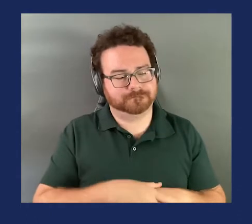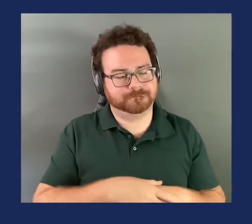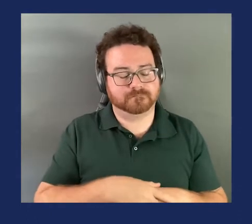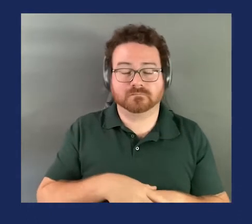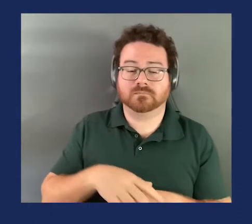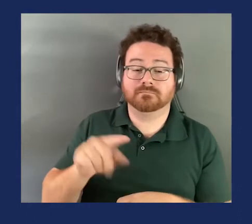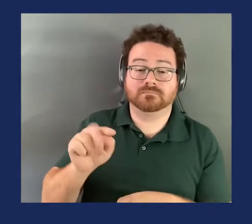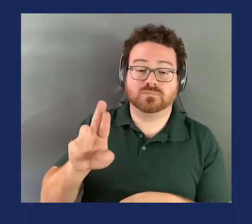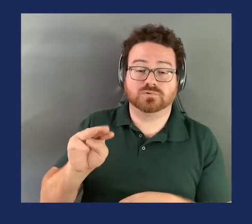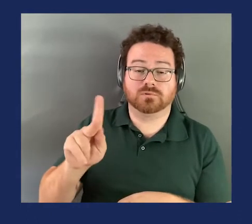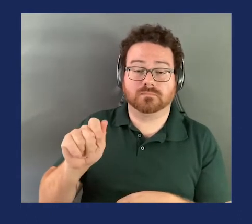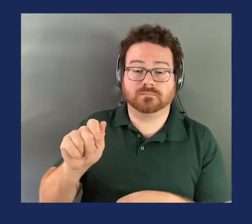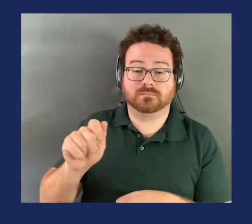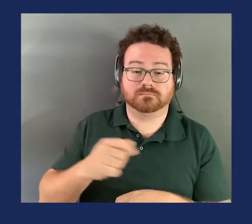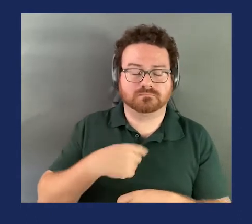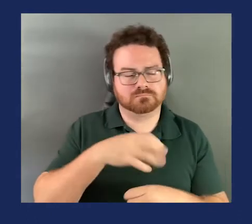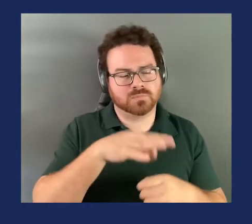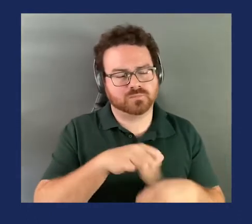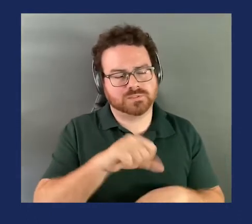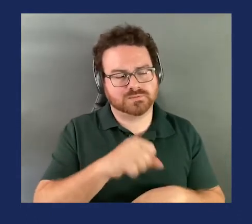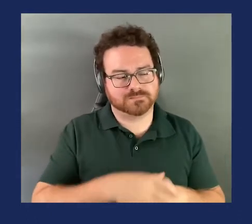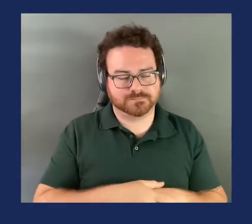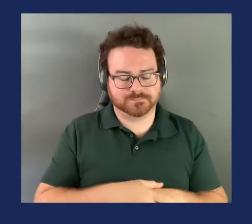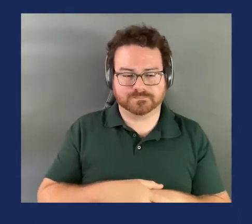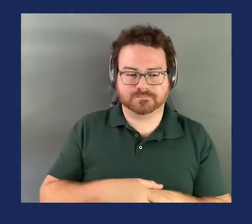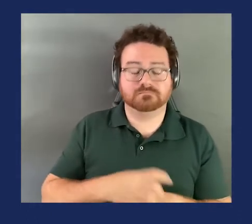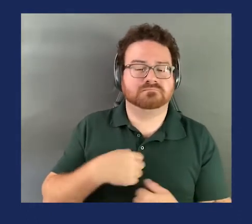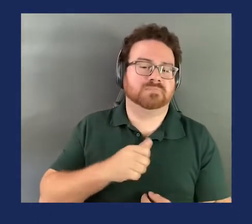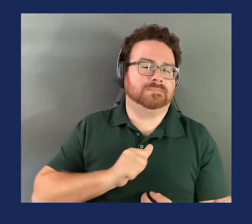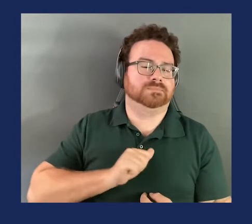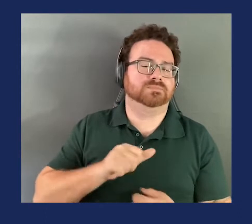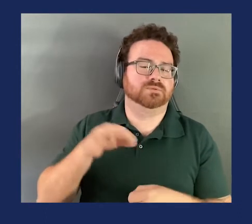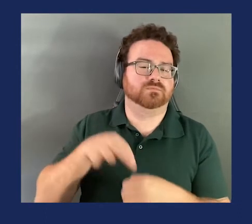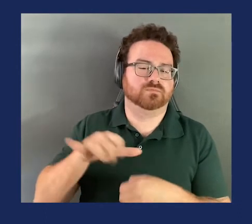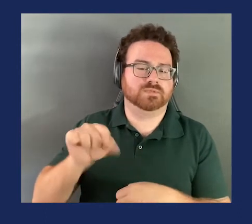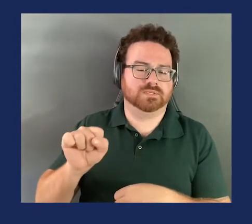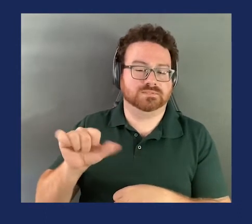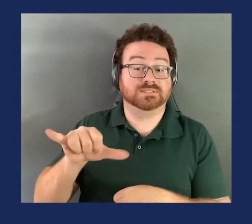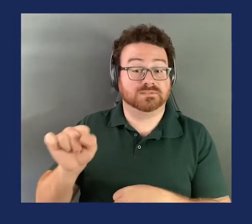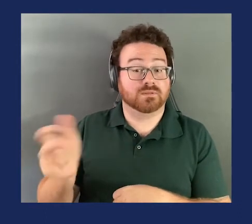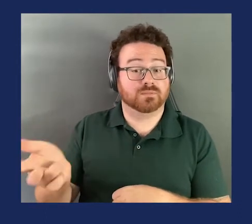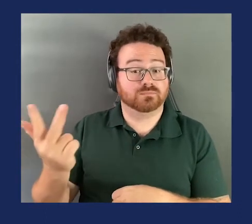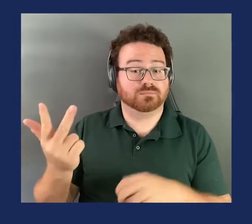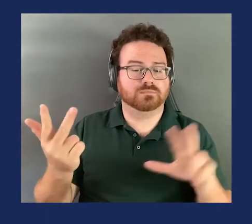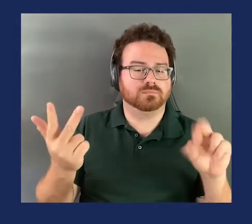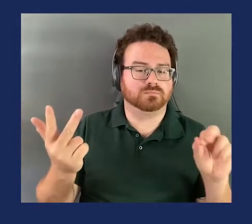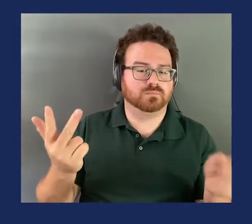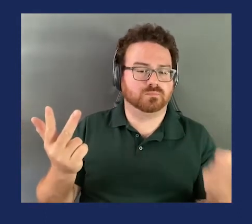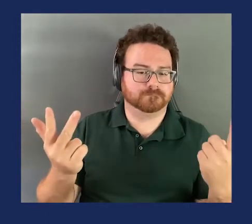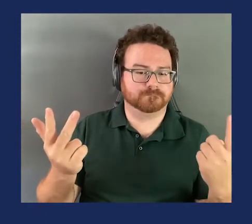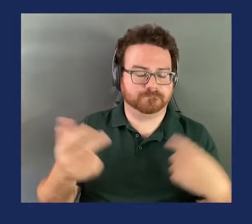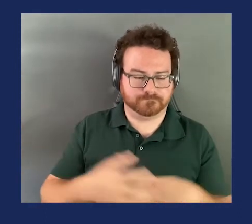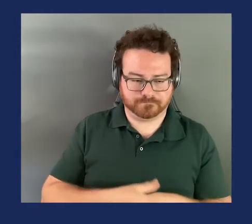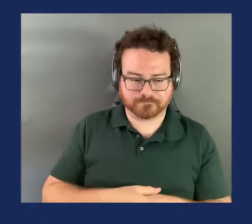Commissioner Trumka. Yes. Can I vote yes. So, the yeses are 3, the noes are 1, and then